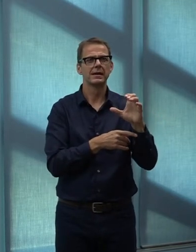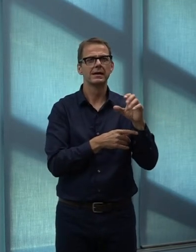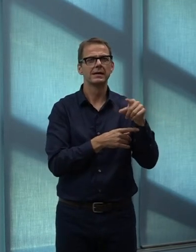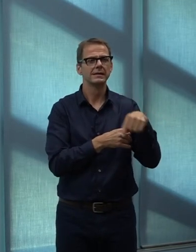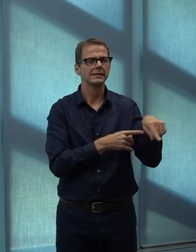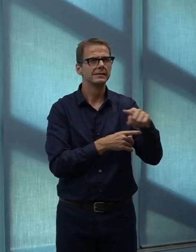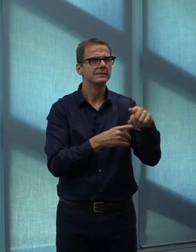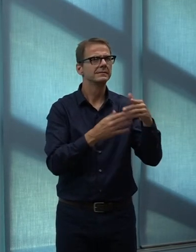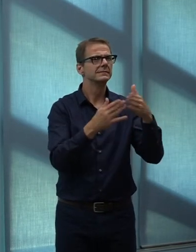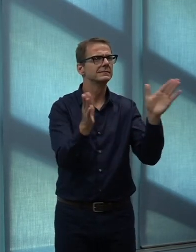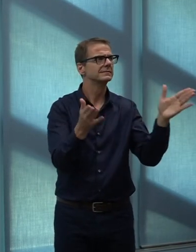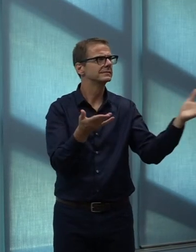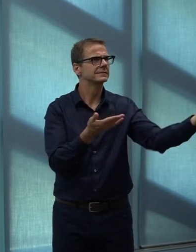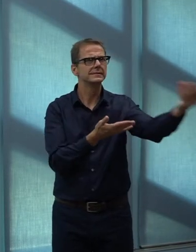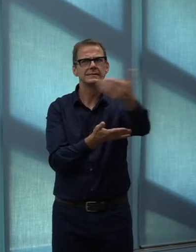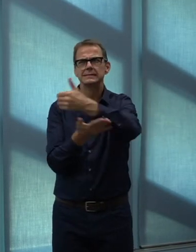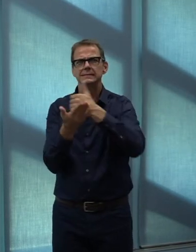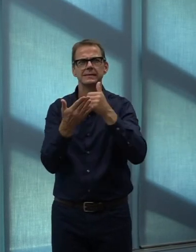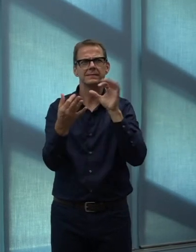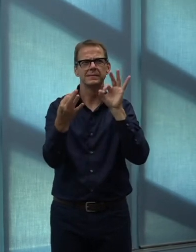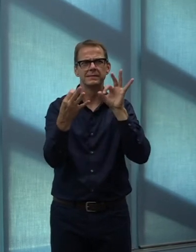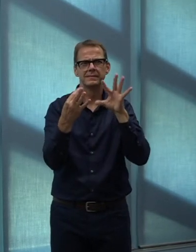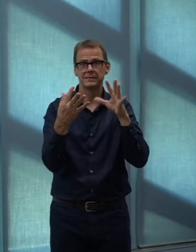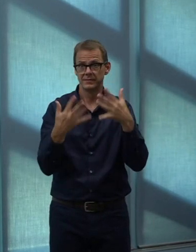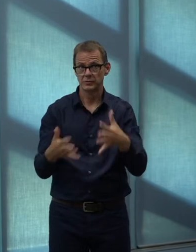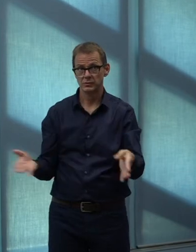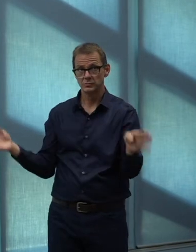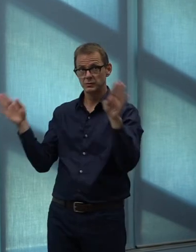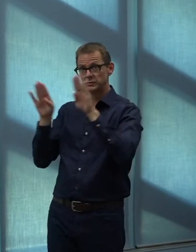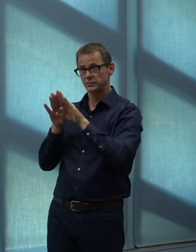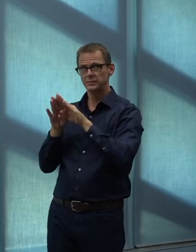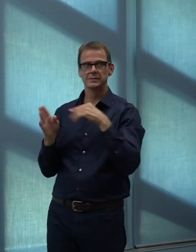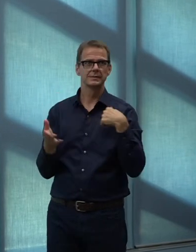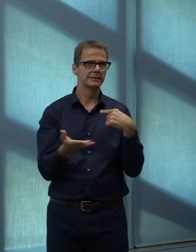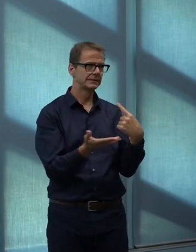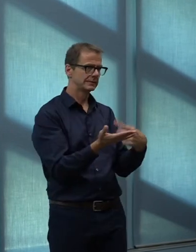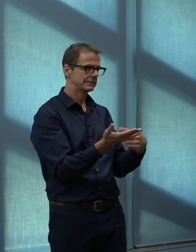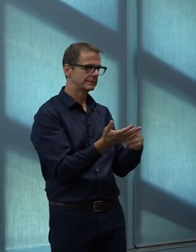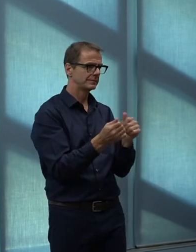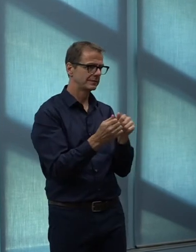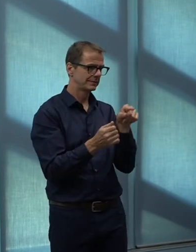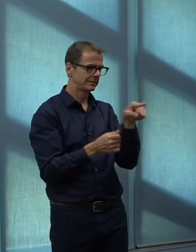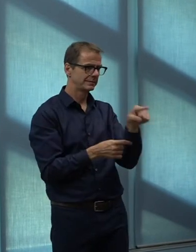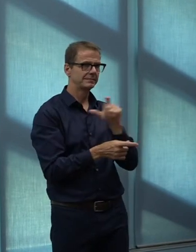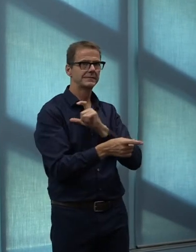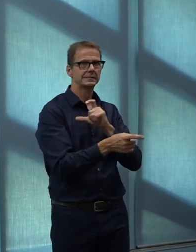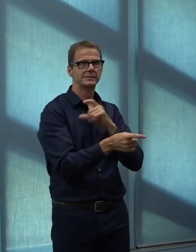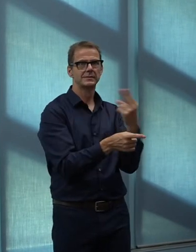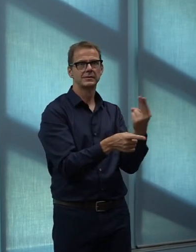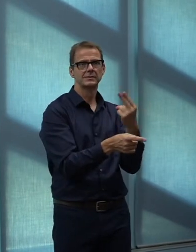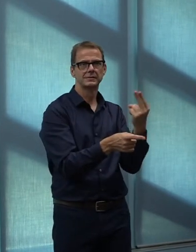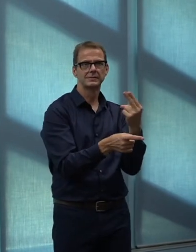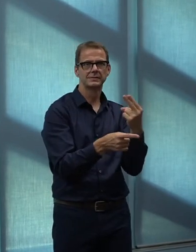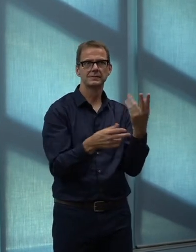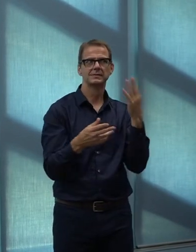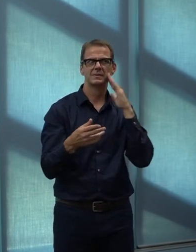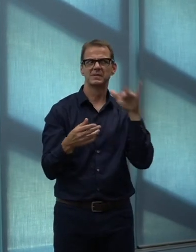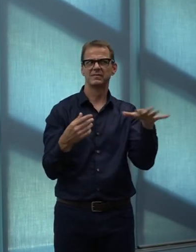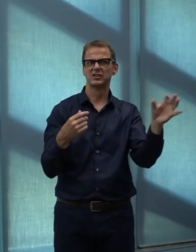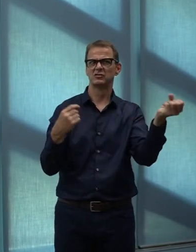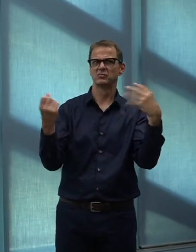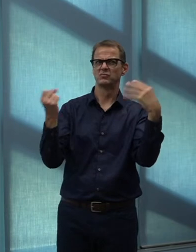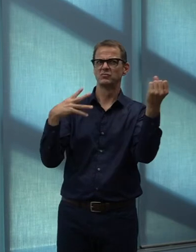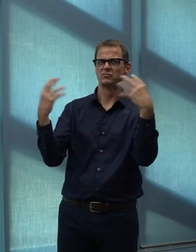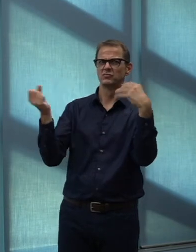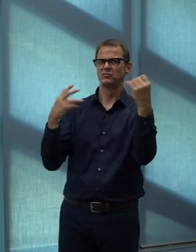think, well over 150 Edmontonians from a variety of perspectives. So all that said, I'd be happy to take